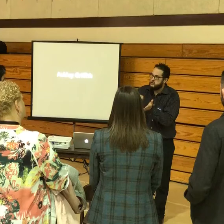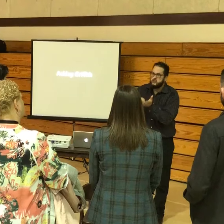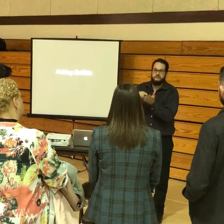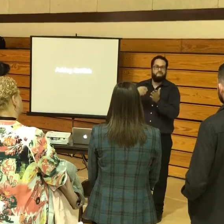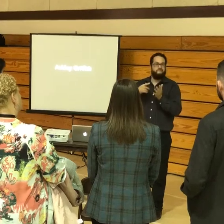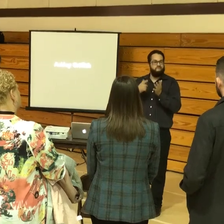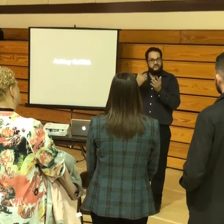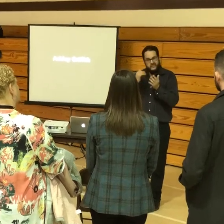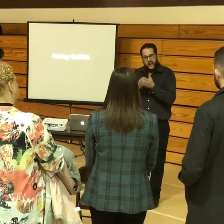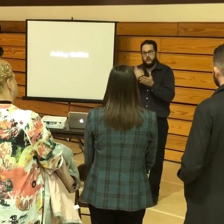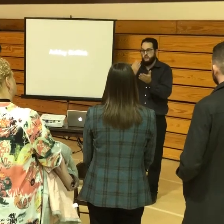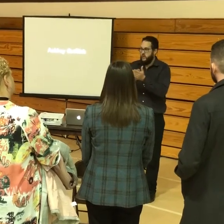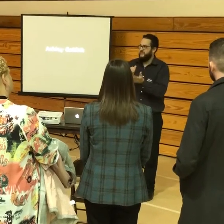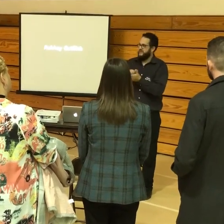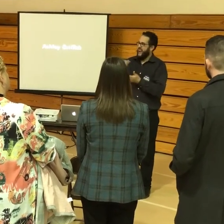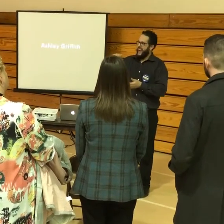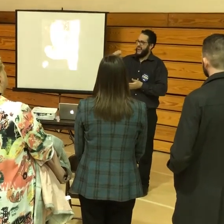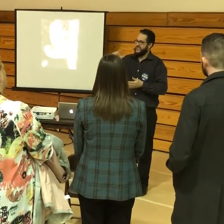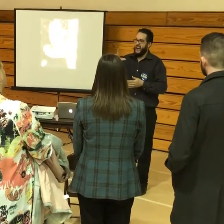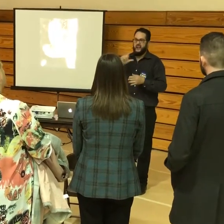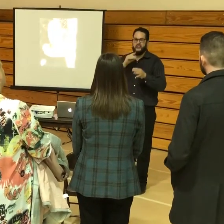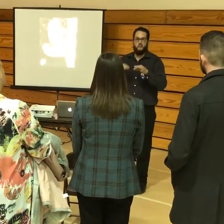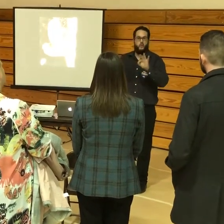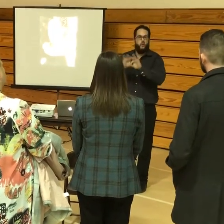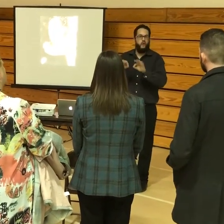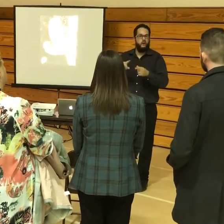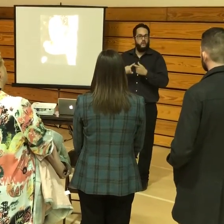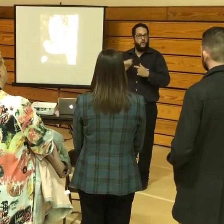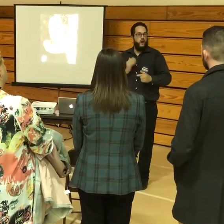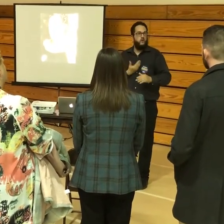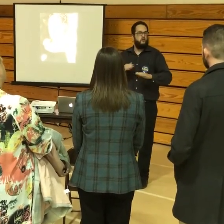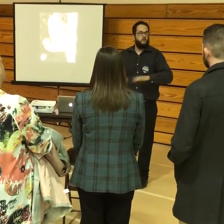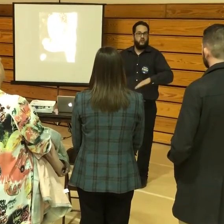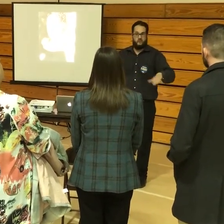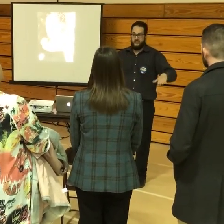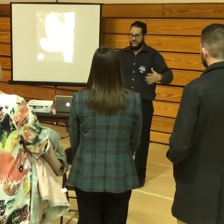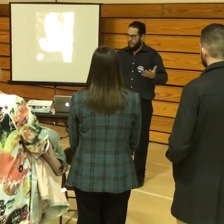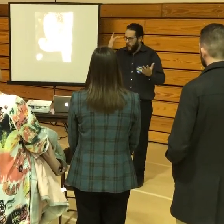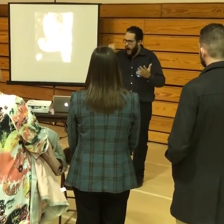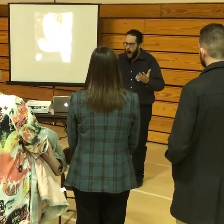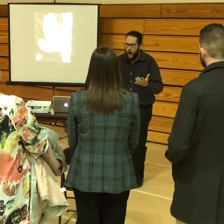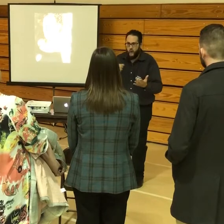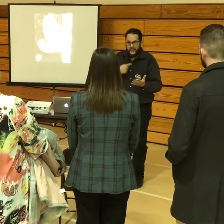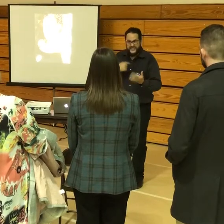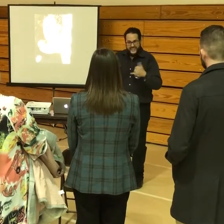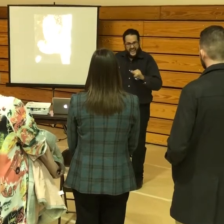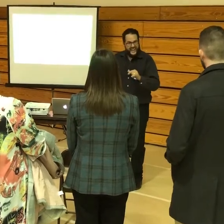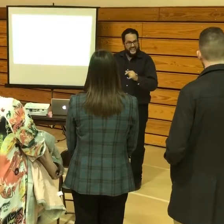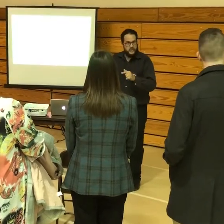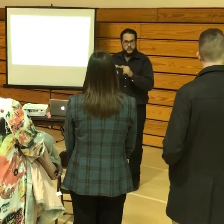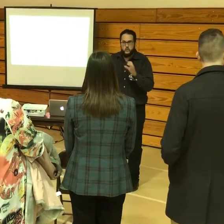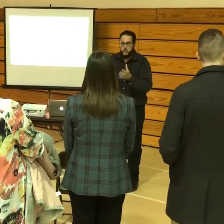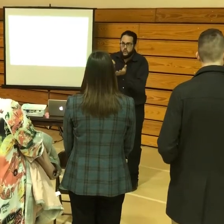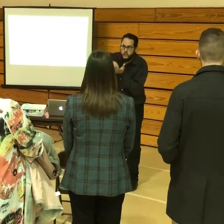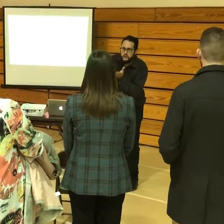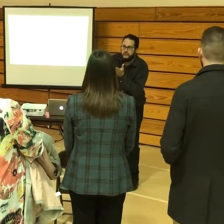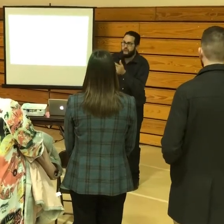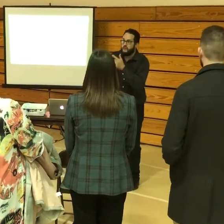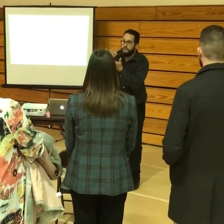and research that proves that American Sign of Medicine is important, and so why are we still needing to do